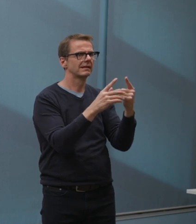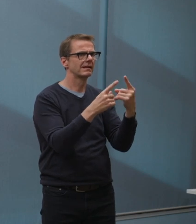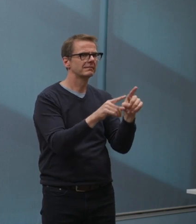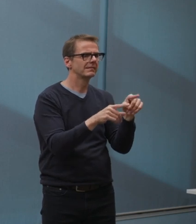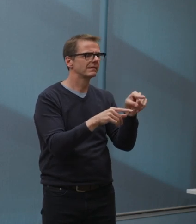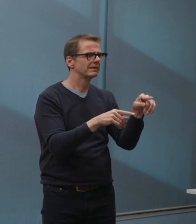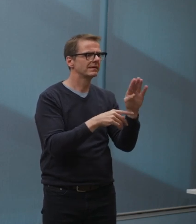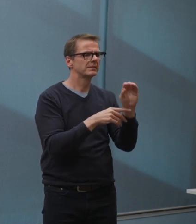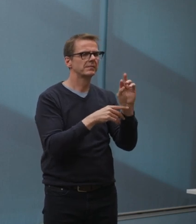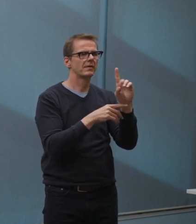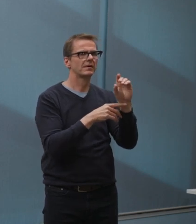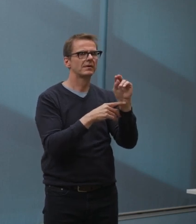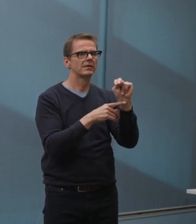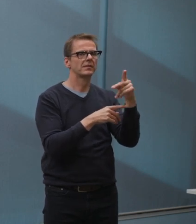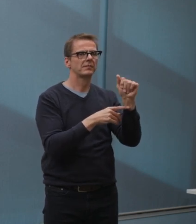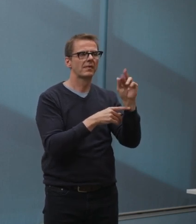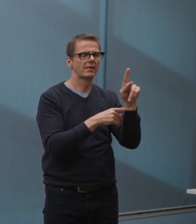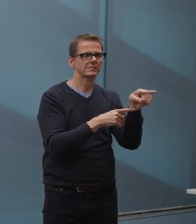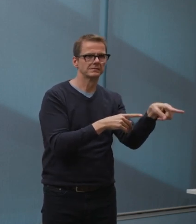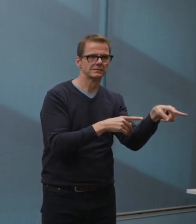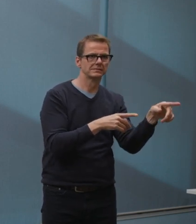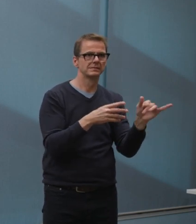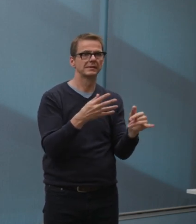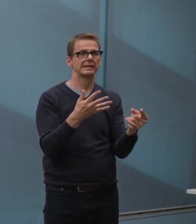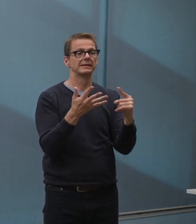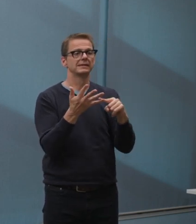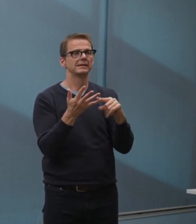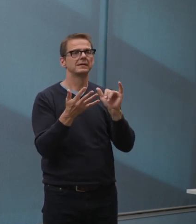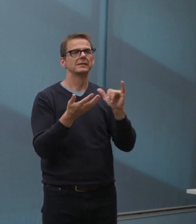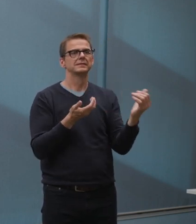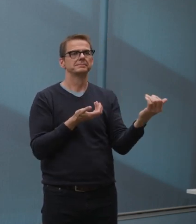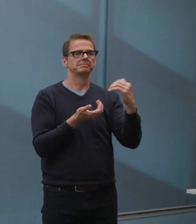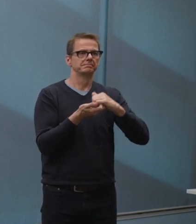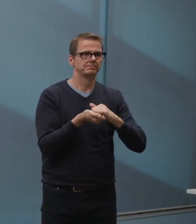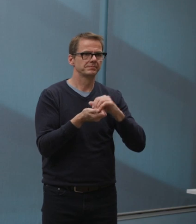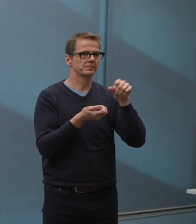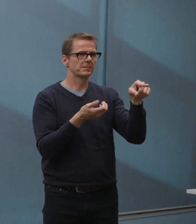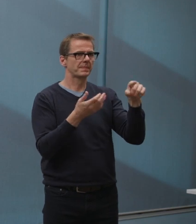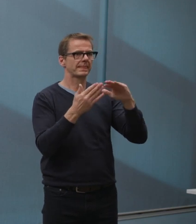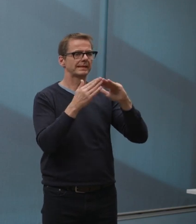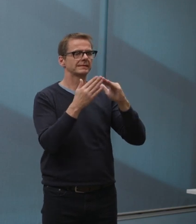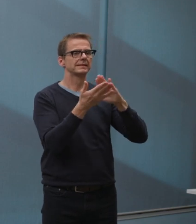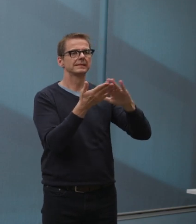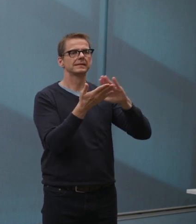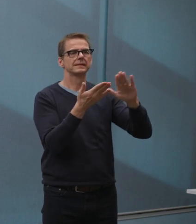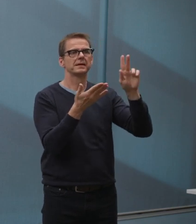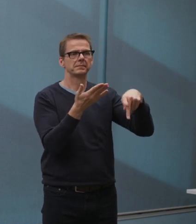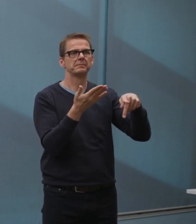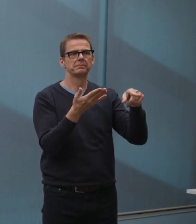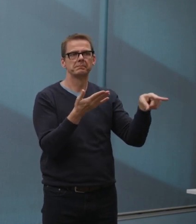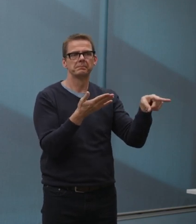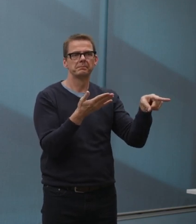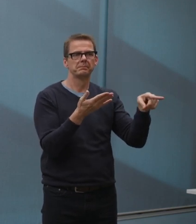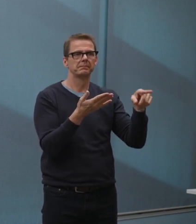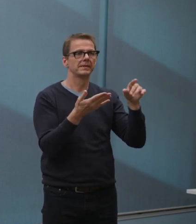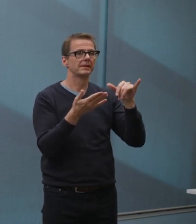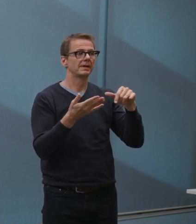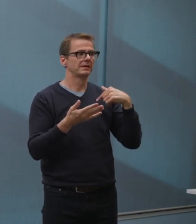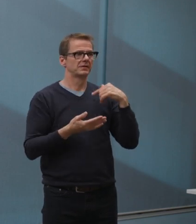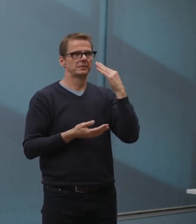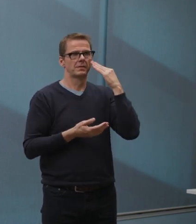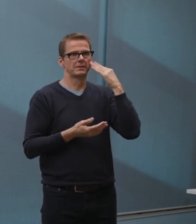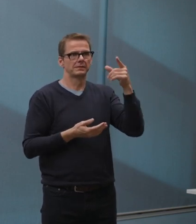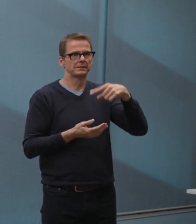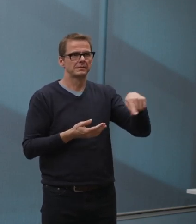around capital city cleanup and understanding some of the challenges that they're dealing with and providing them for our